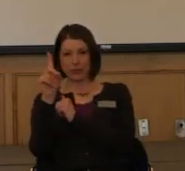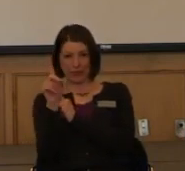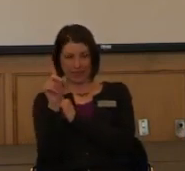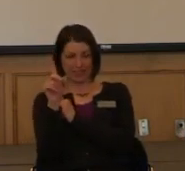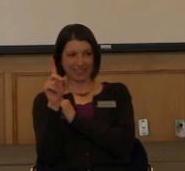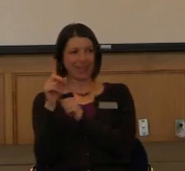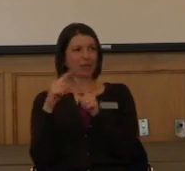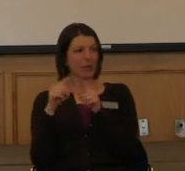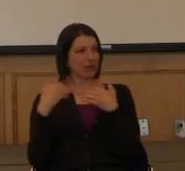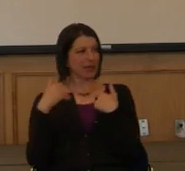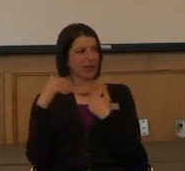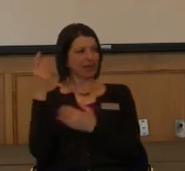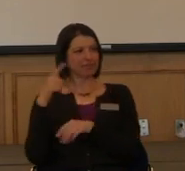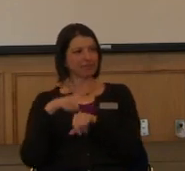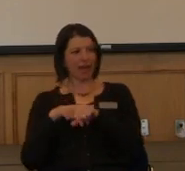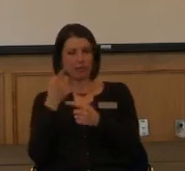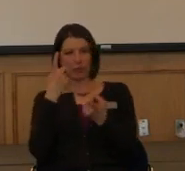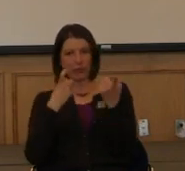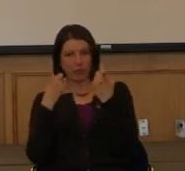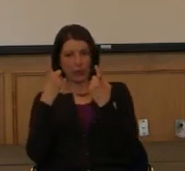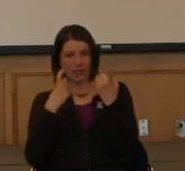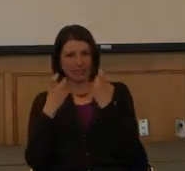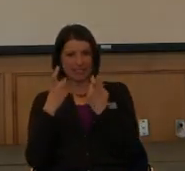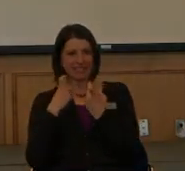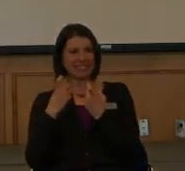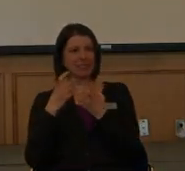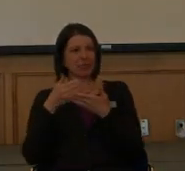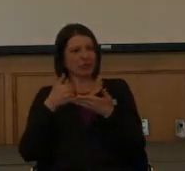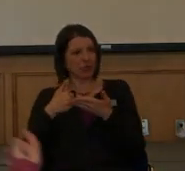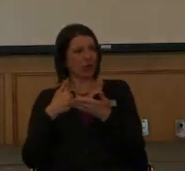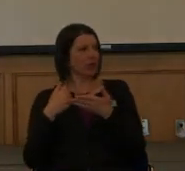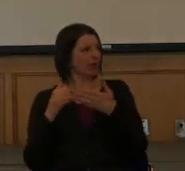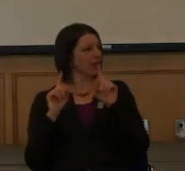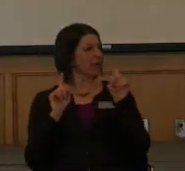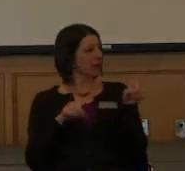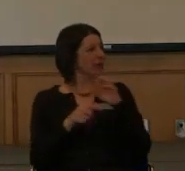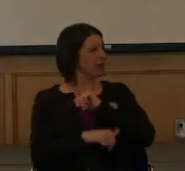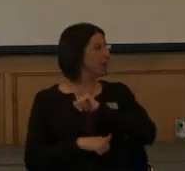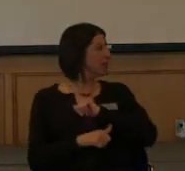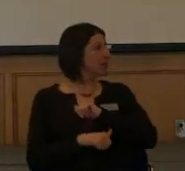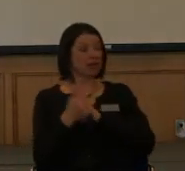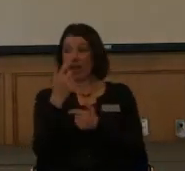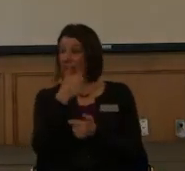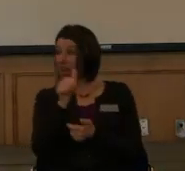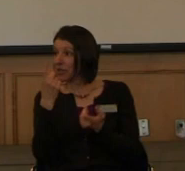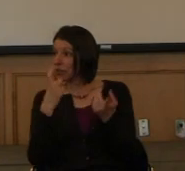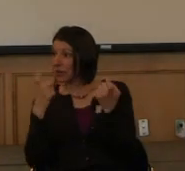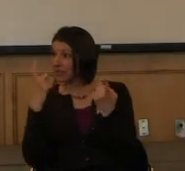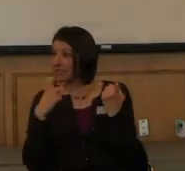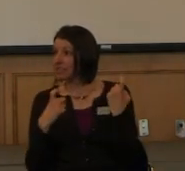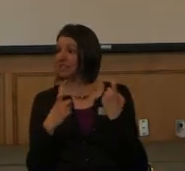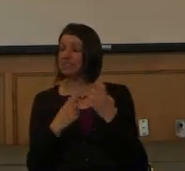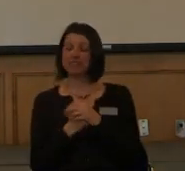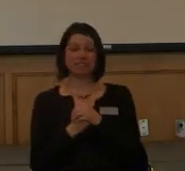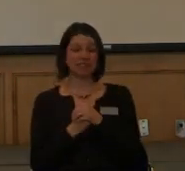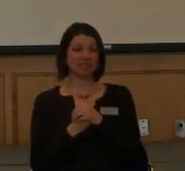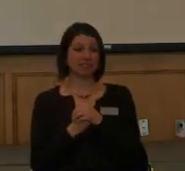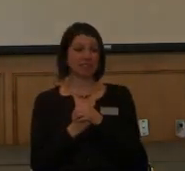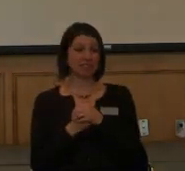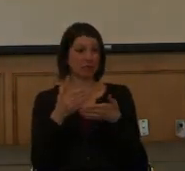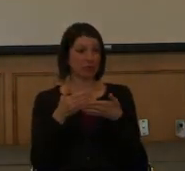But, we have time for a couple questions from other people before we do that. Oh. I need to go. There's.